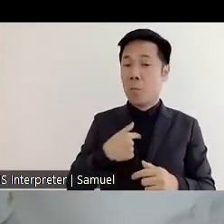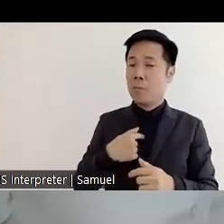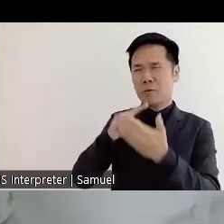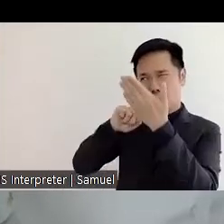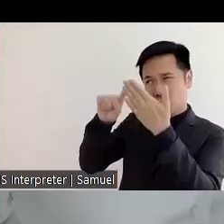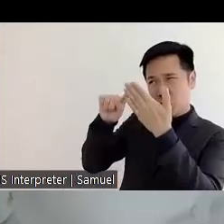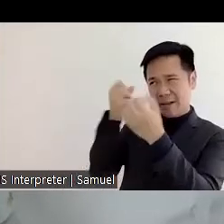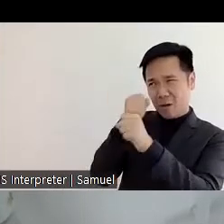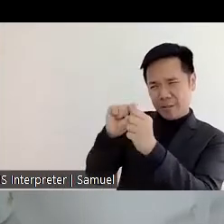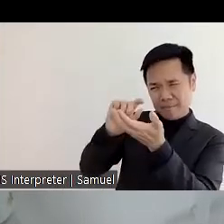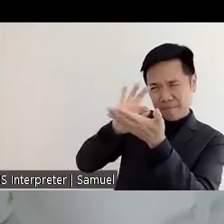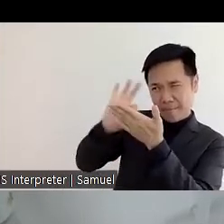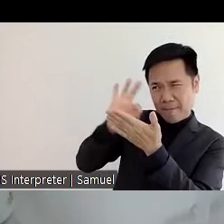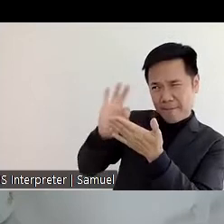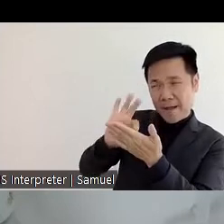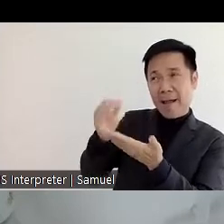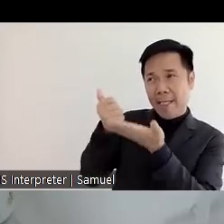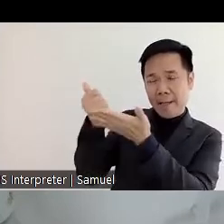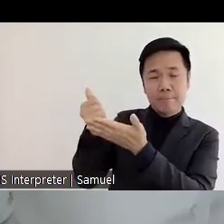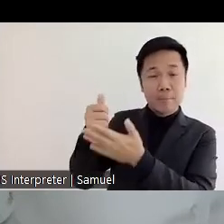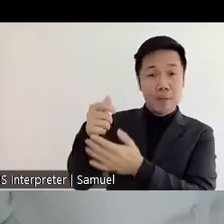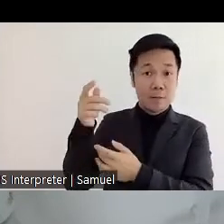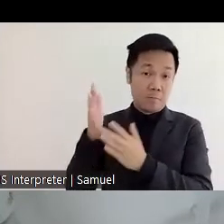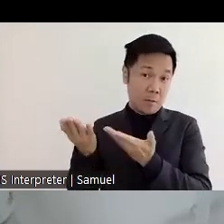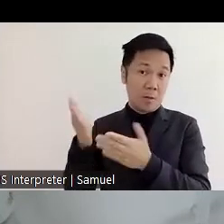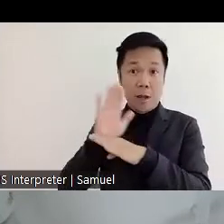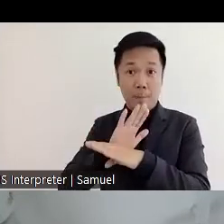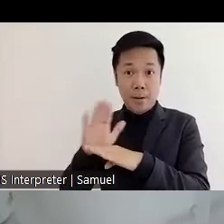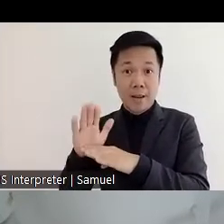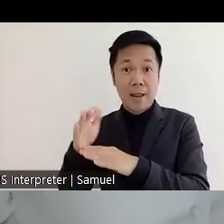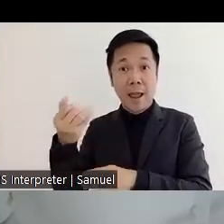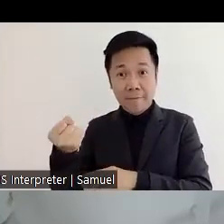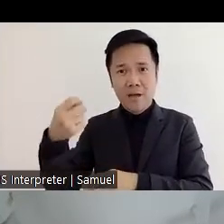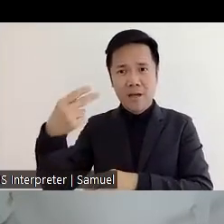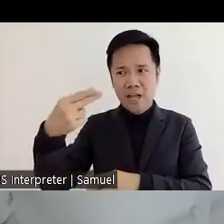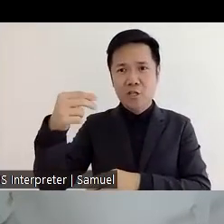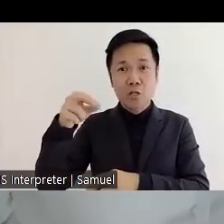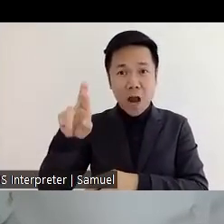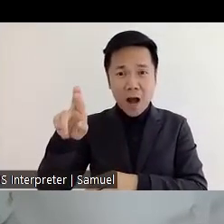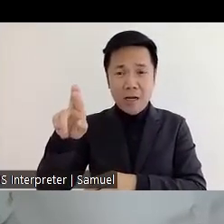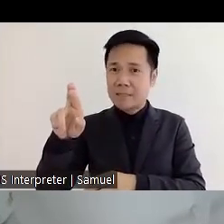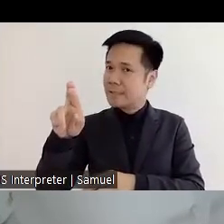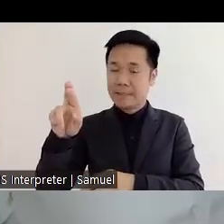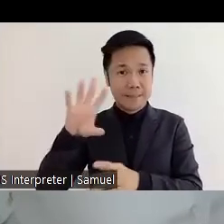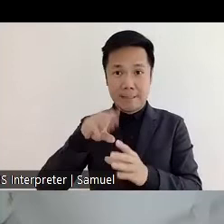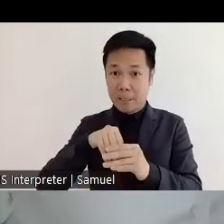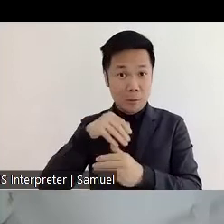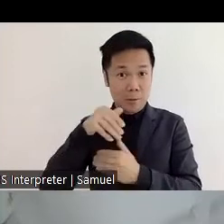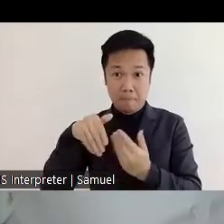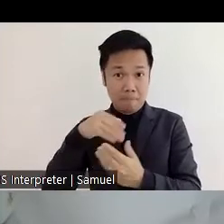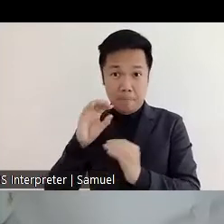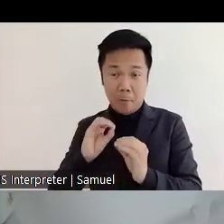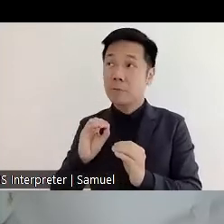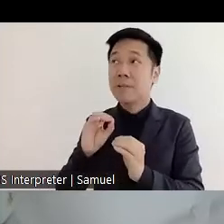audits if the HR policy is not an inclusive one we help them to build a